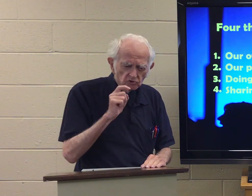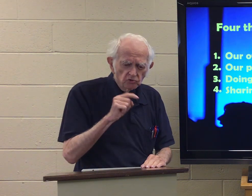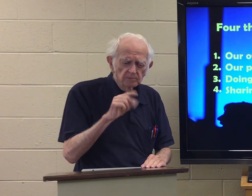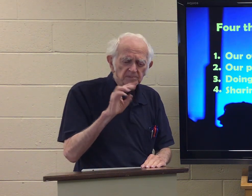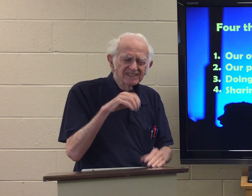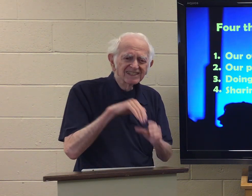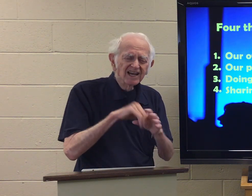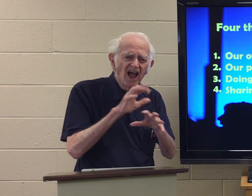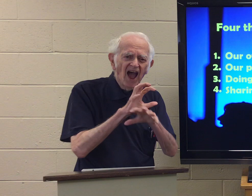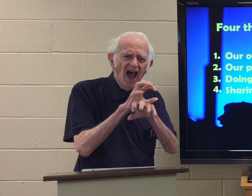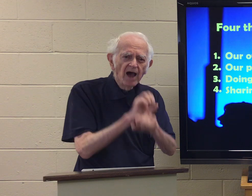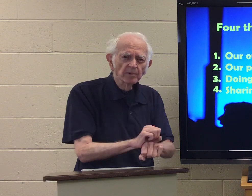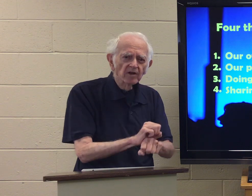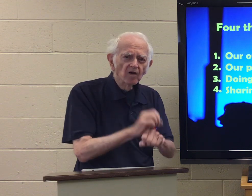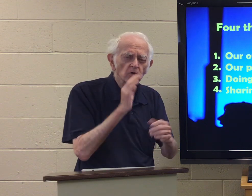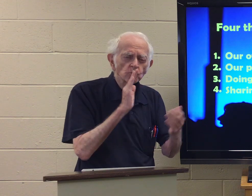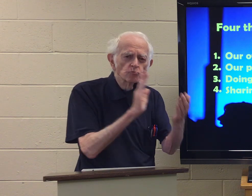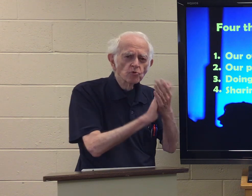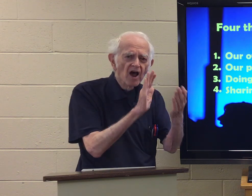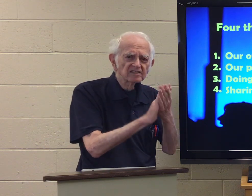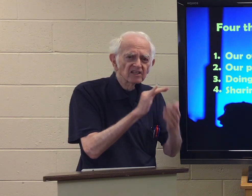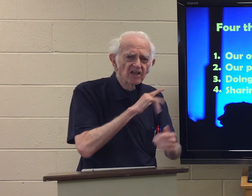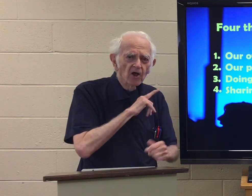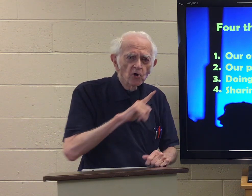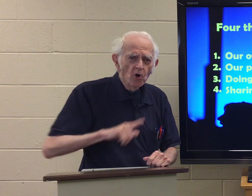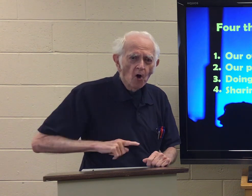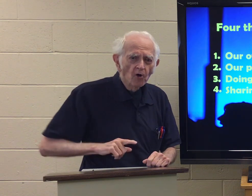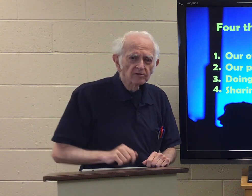We should be in a habit of praising the Lord.